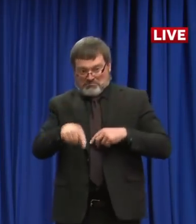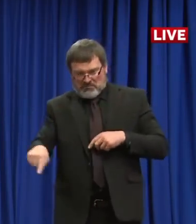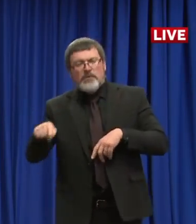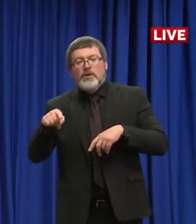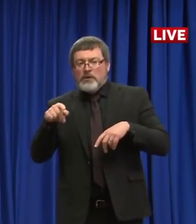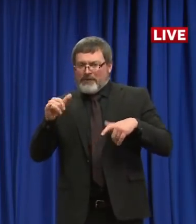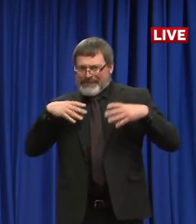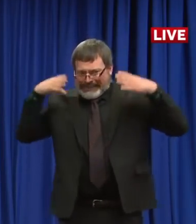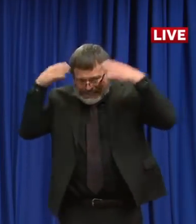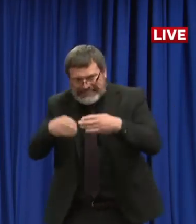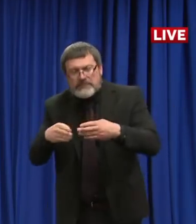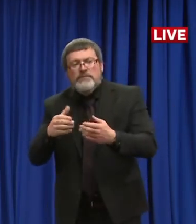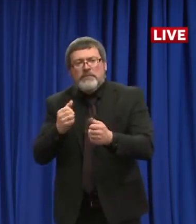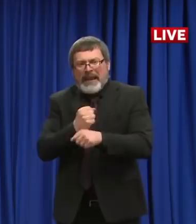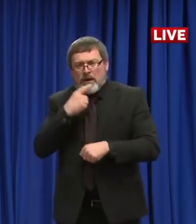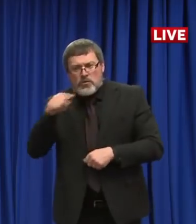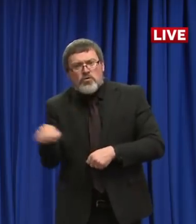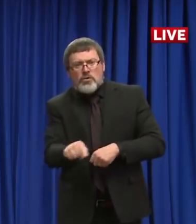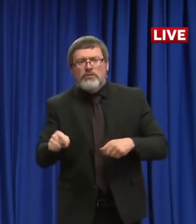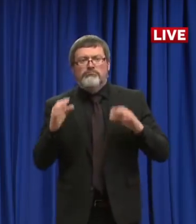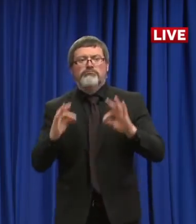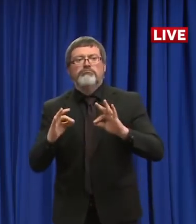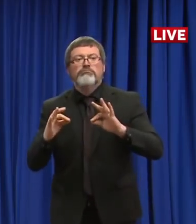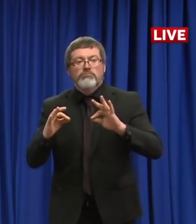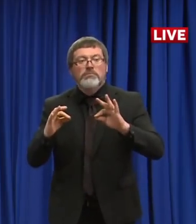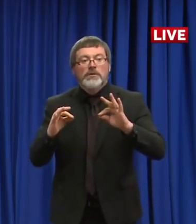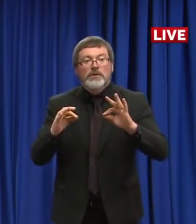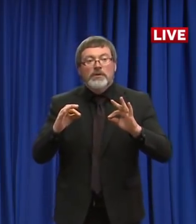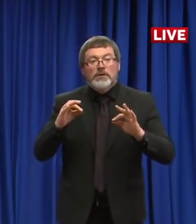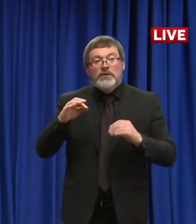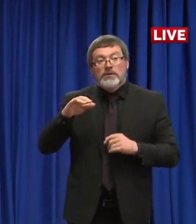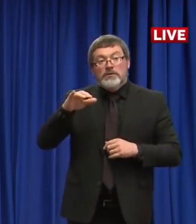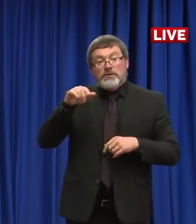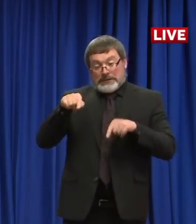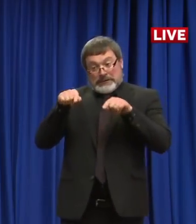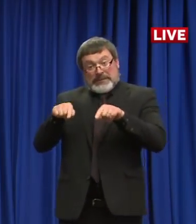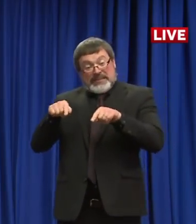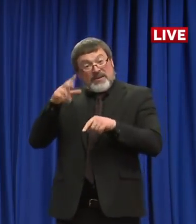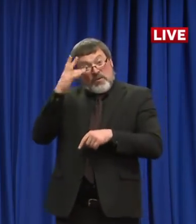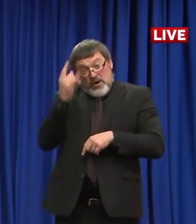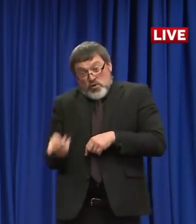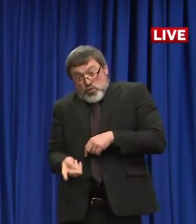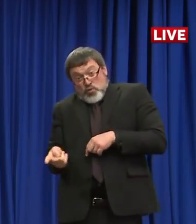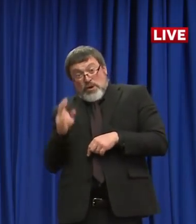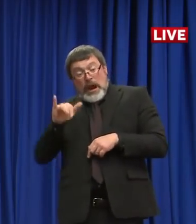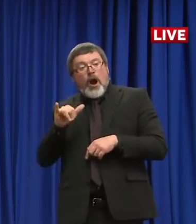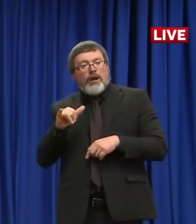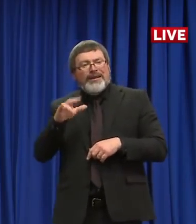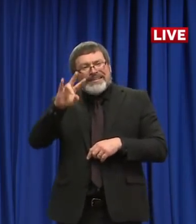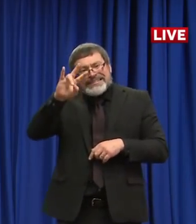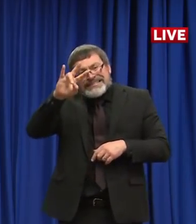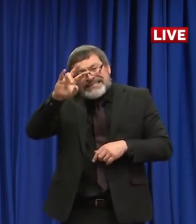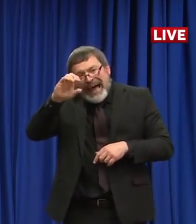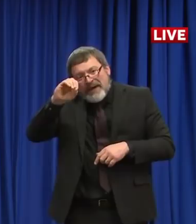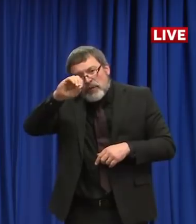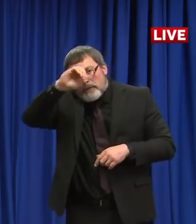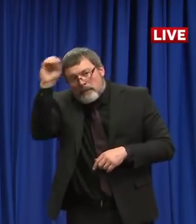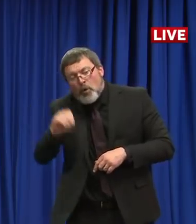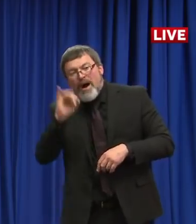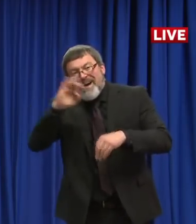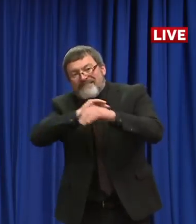of the total positive cases in New Hampshire. ConvenientMD will conduct mobile testing at sites near all the long-term